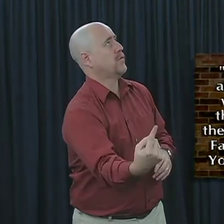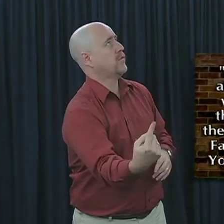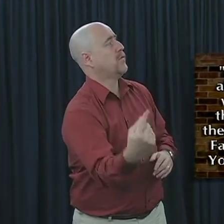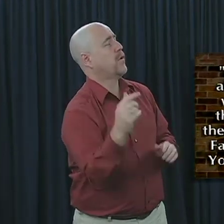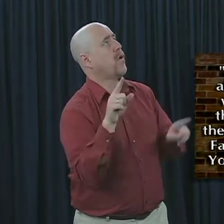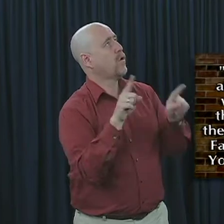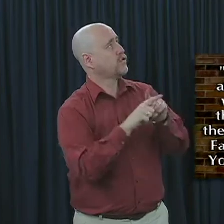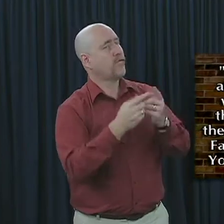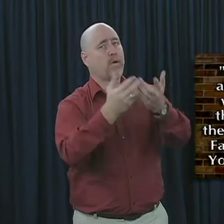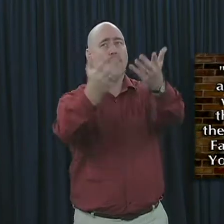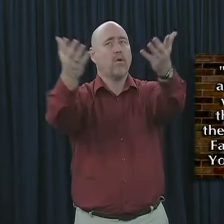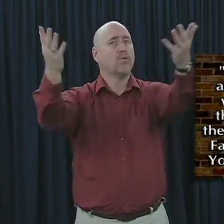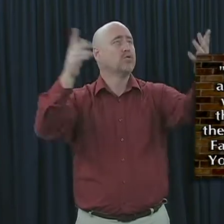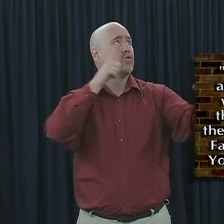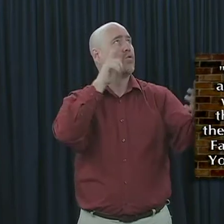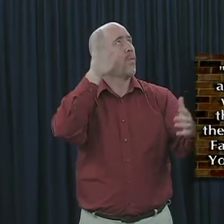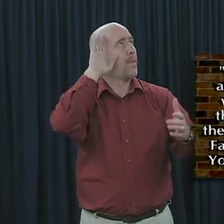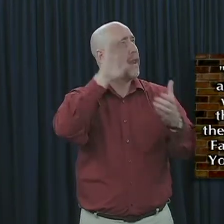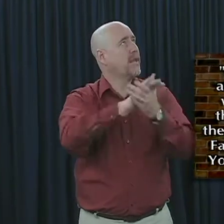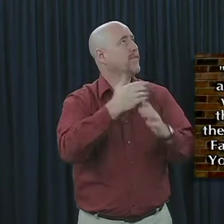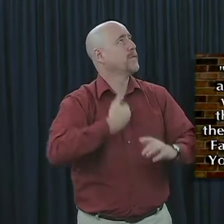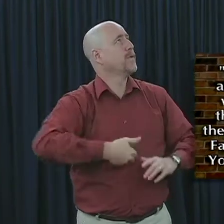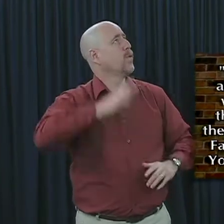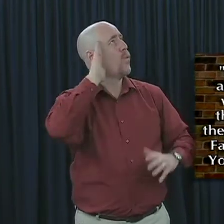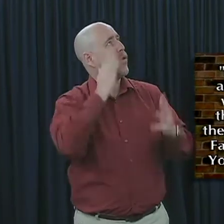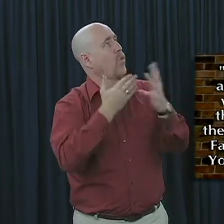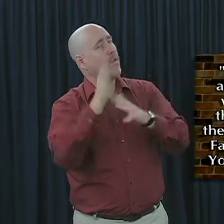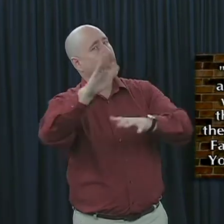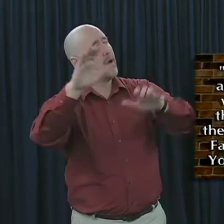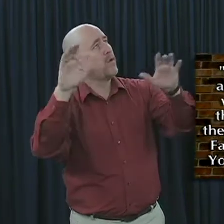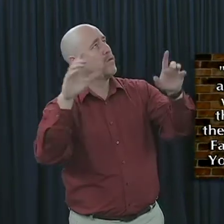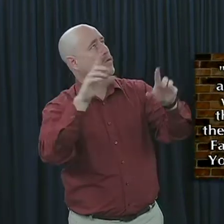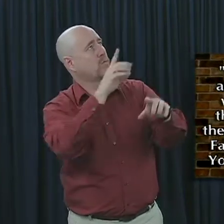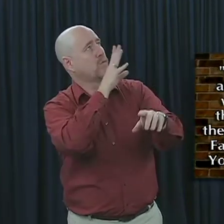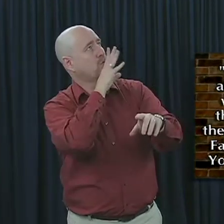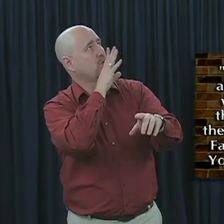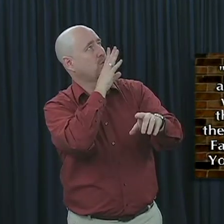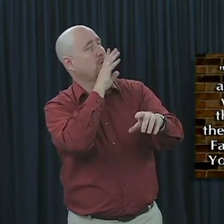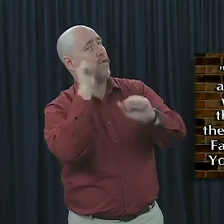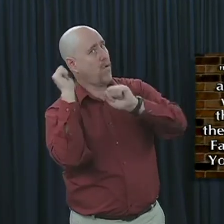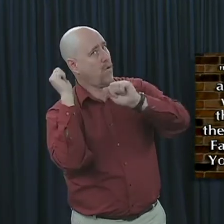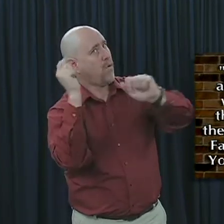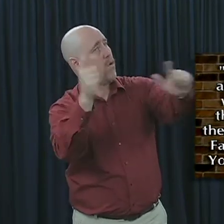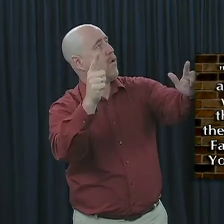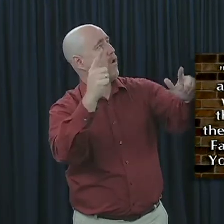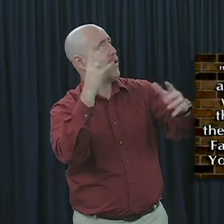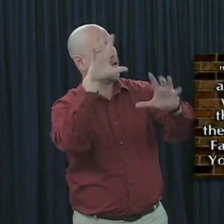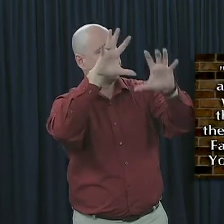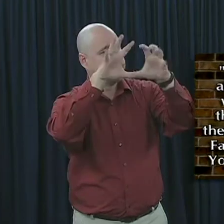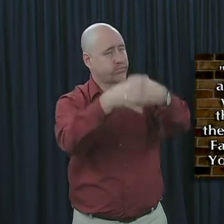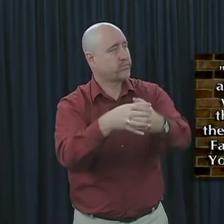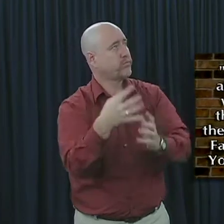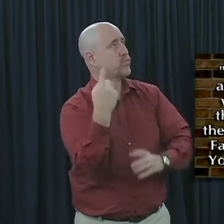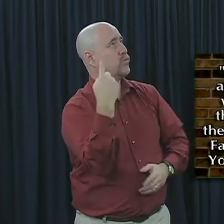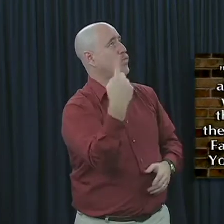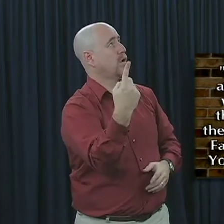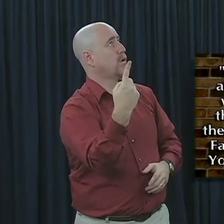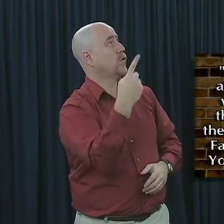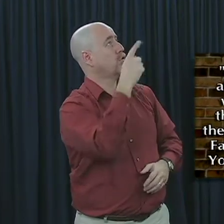but also for those who will believe in me through their word, that they all may be one, as you,